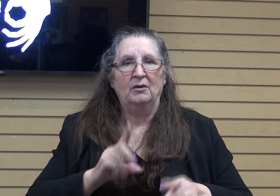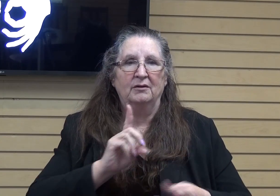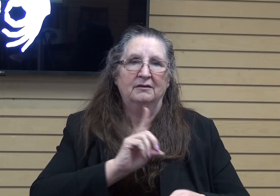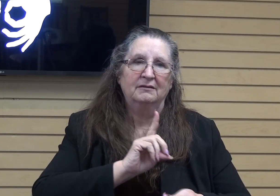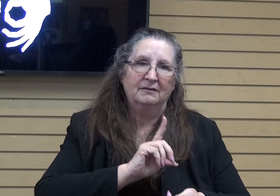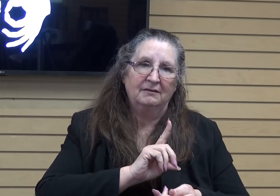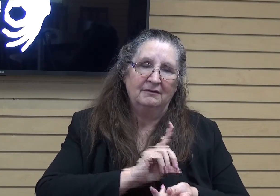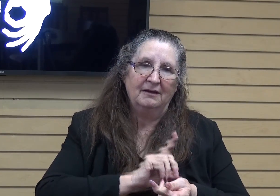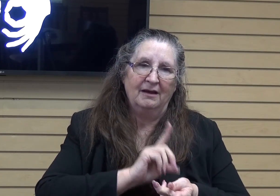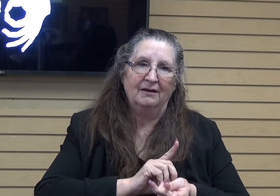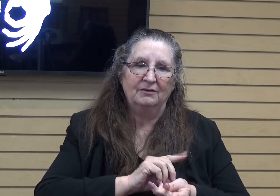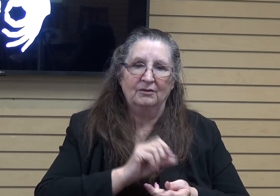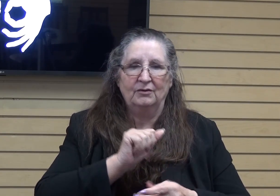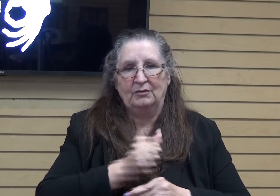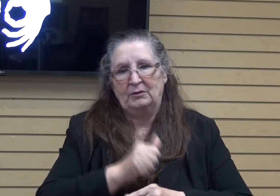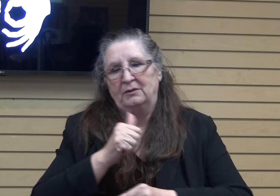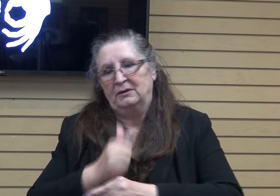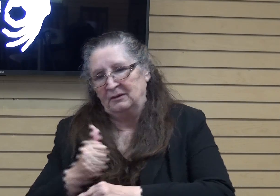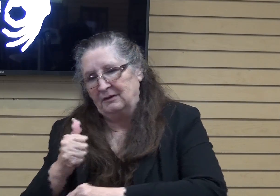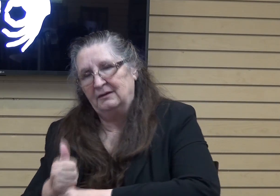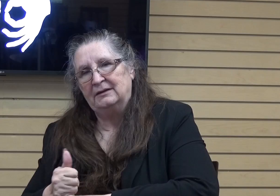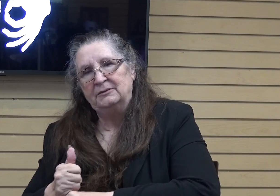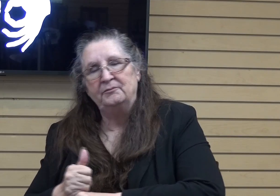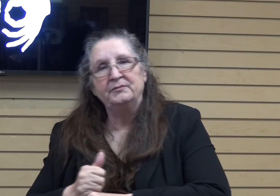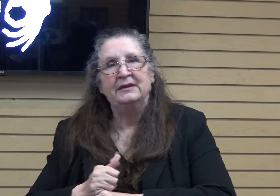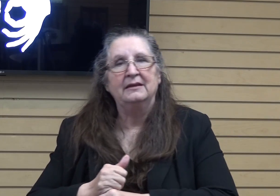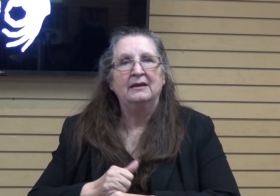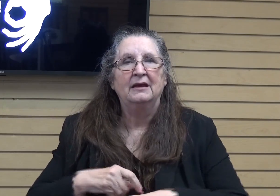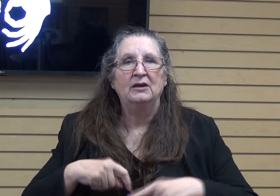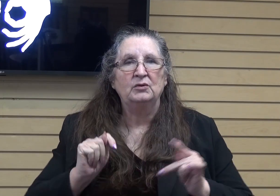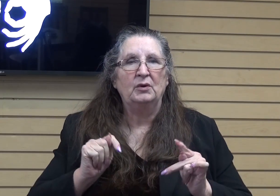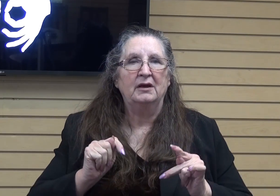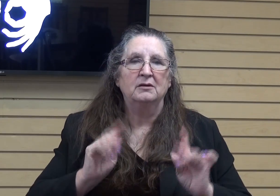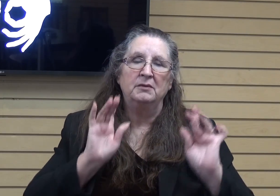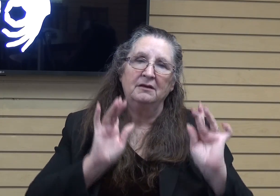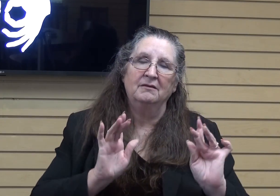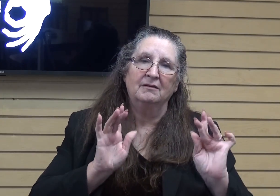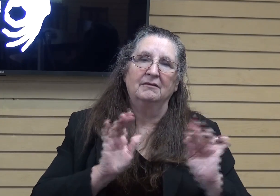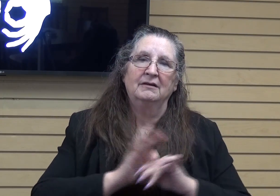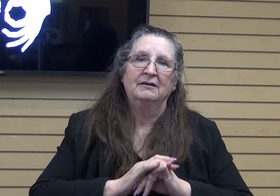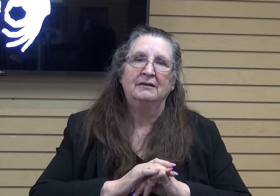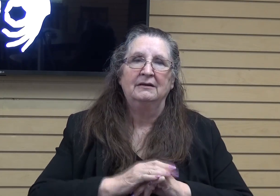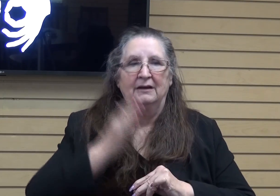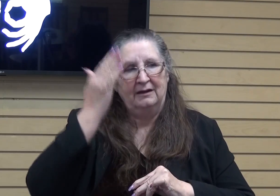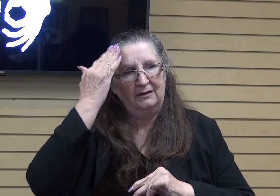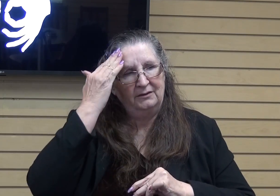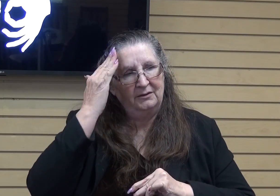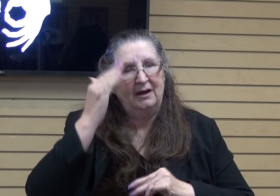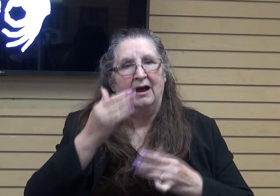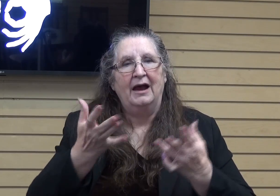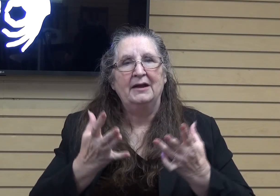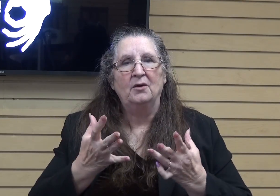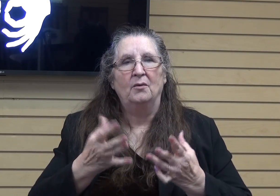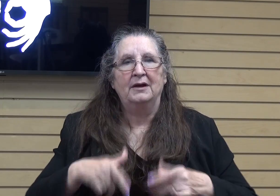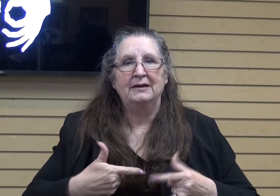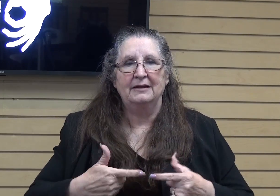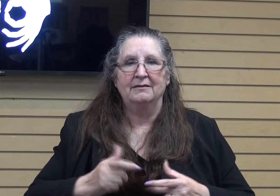appointments and this and that. And I was like, oh, you know, just trying to be empathetic. And she's like, you know, I just don't want to live defeated. I'm not going to live